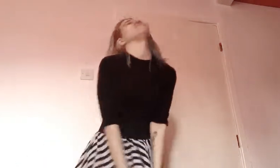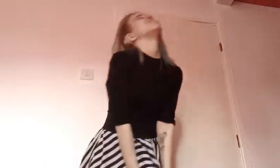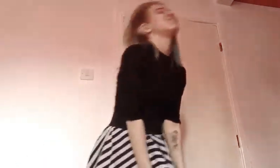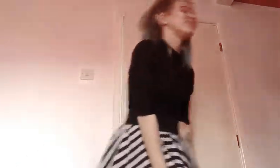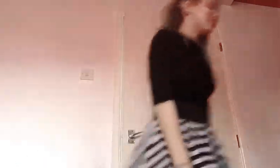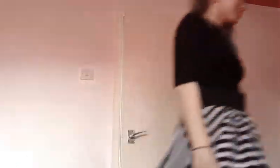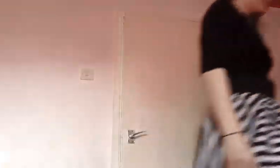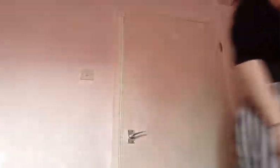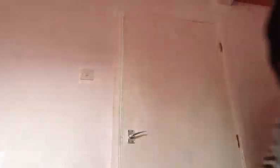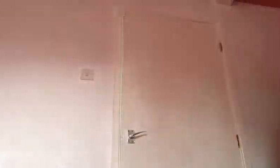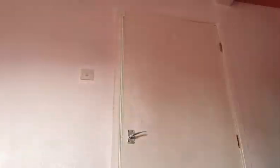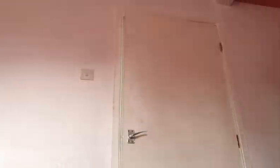Can't say doesn't care.